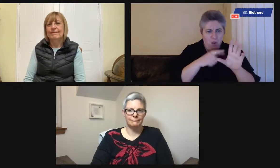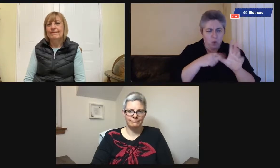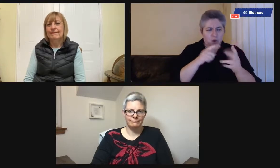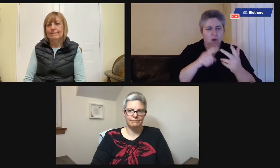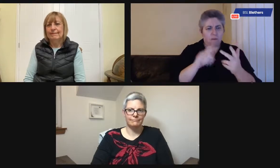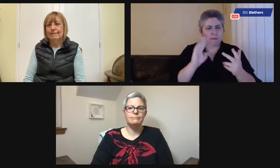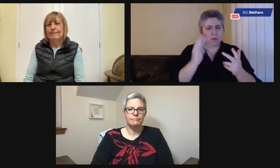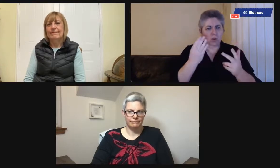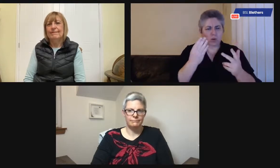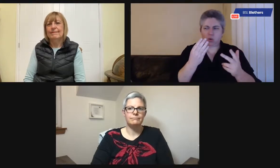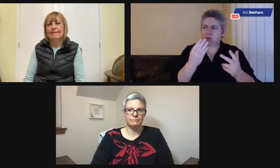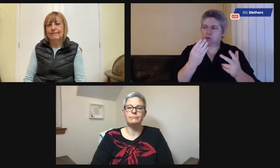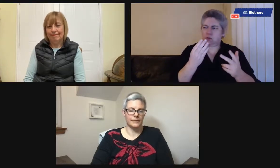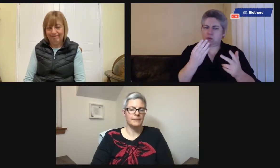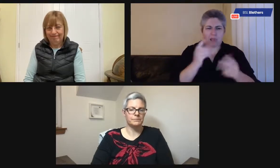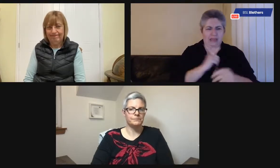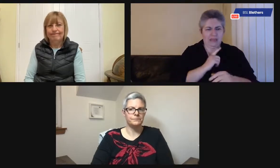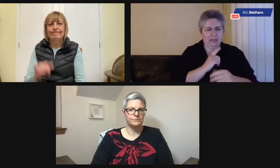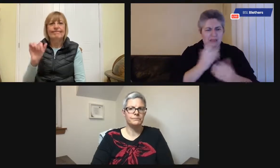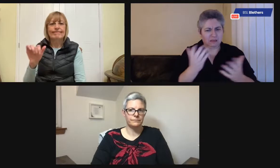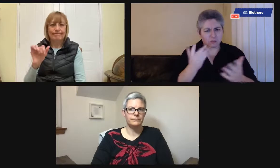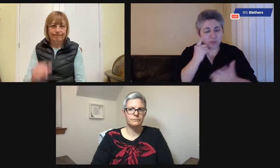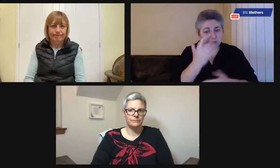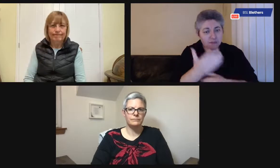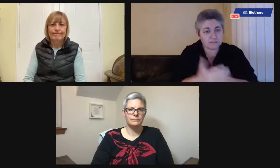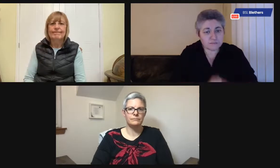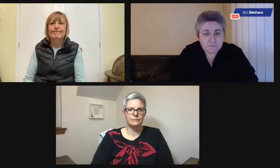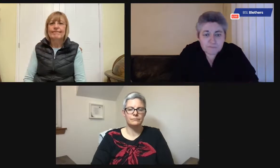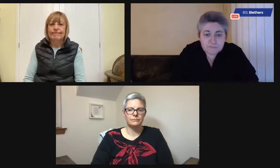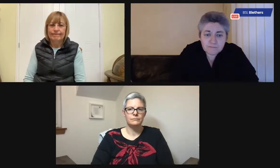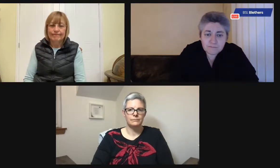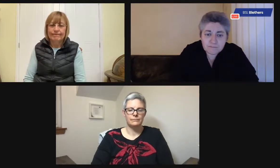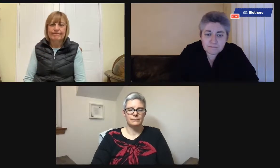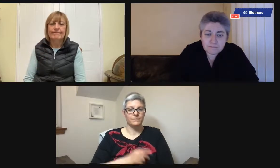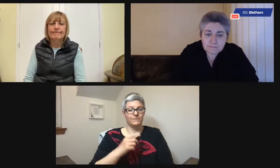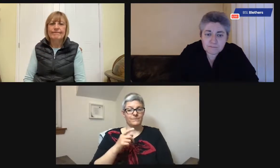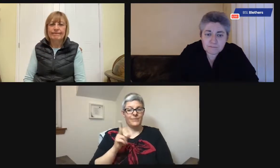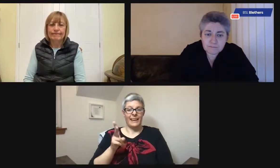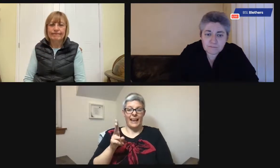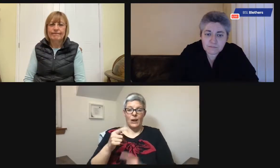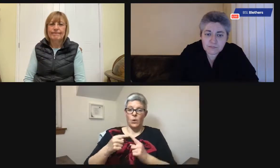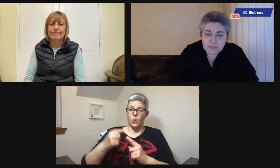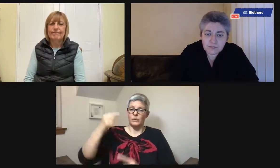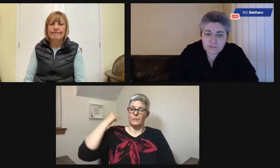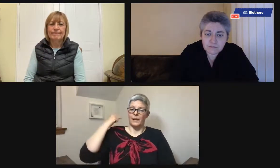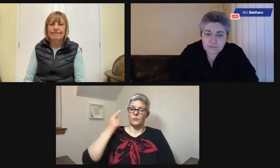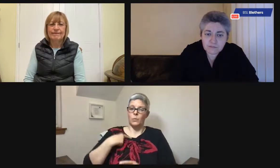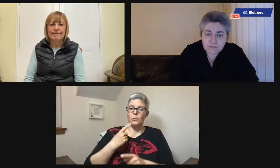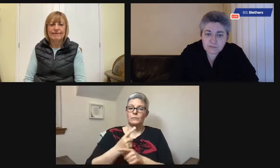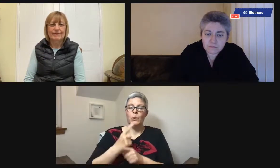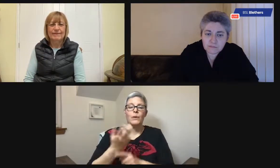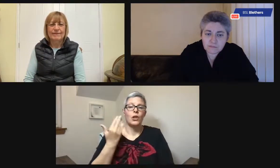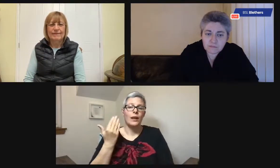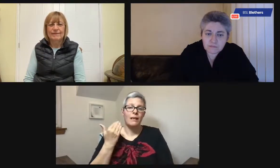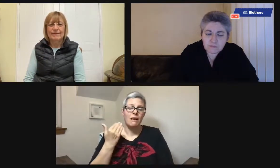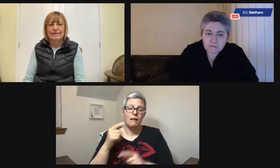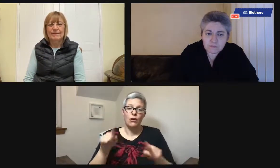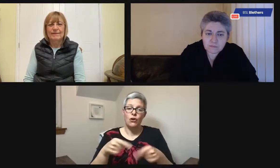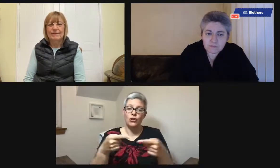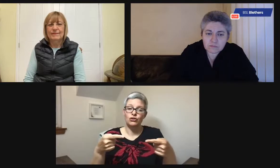Red, yellow and blue, I think it was, wasn't it? Can you tell us more about that? Yeah. goes back to what I